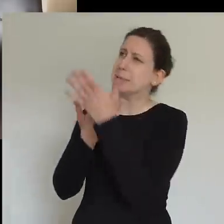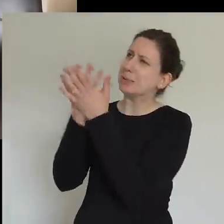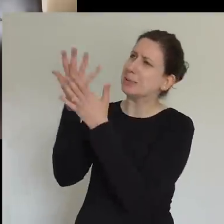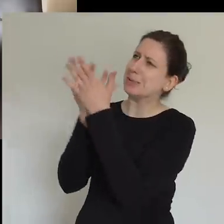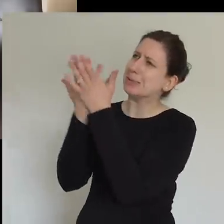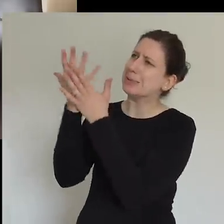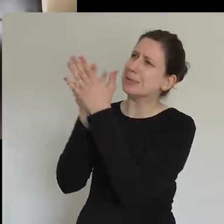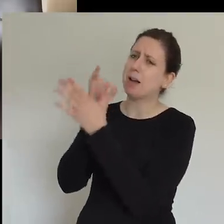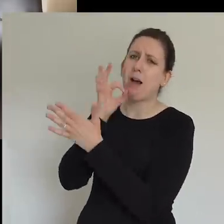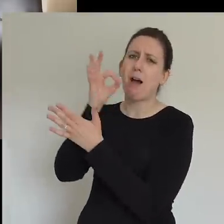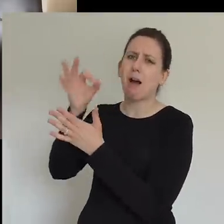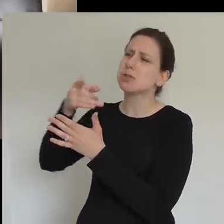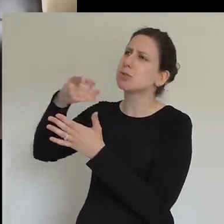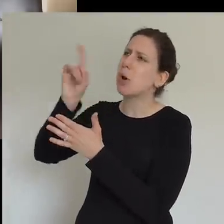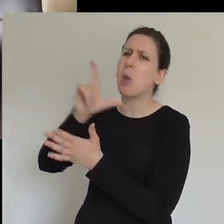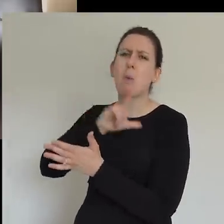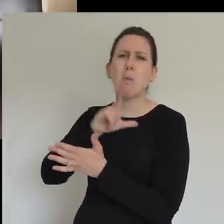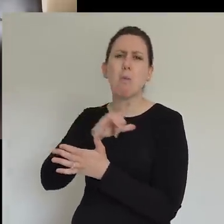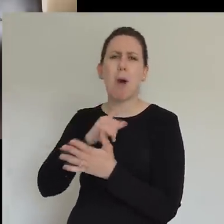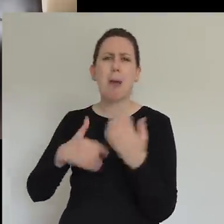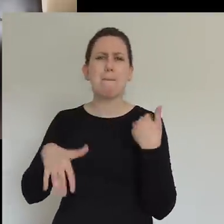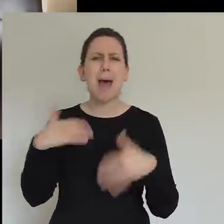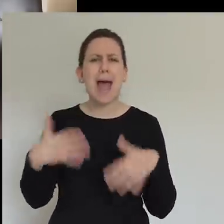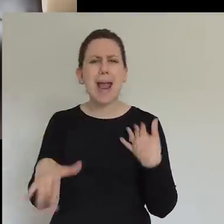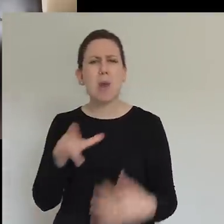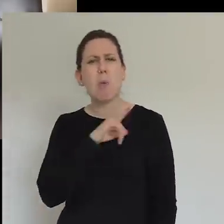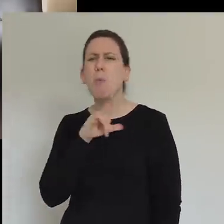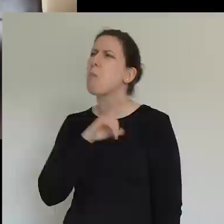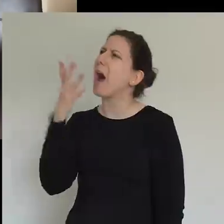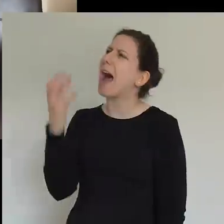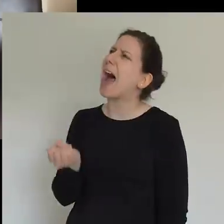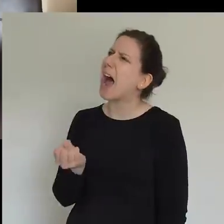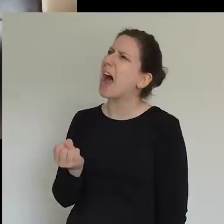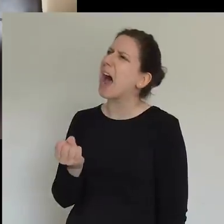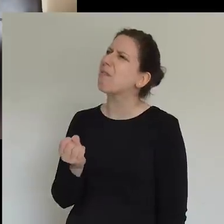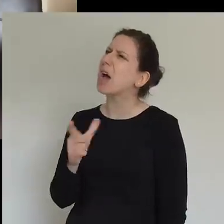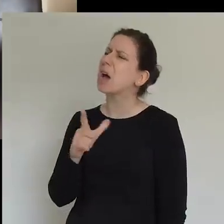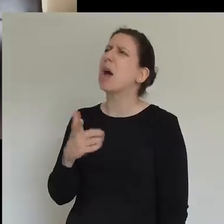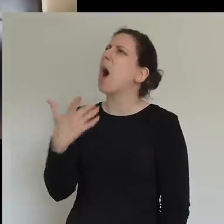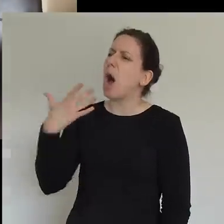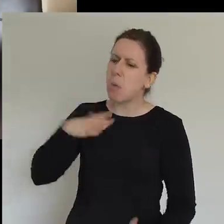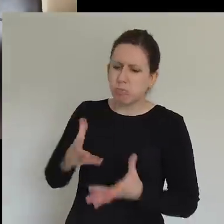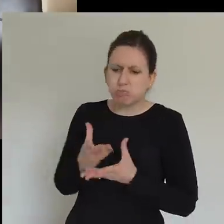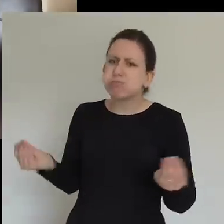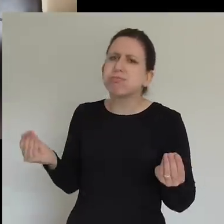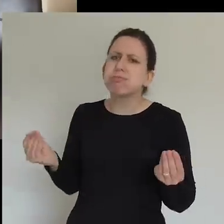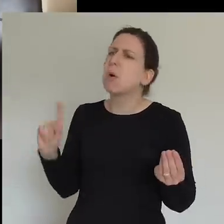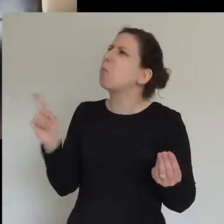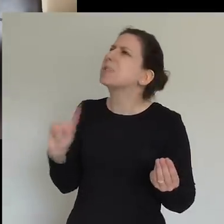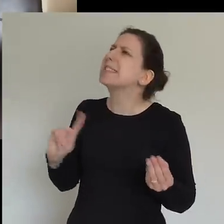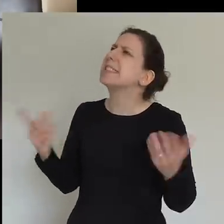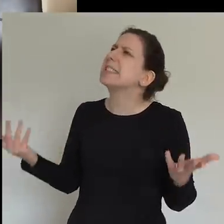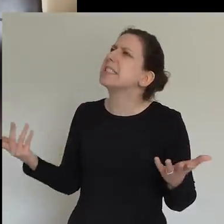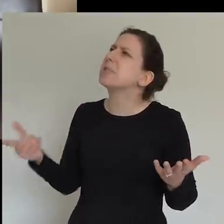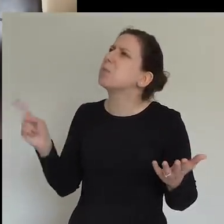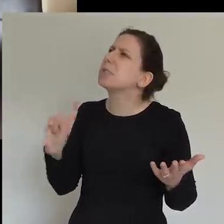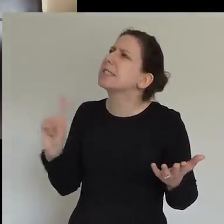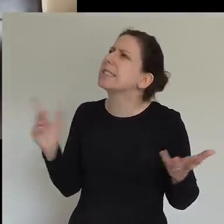got this pain in my back, Lord? I really, why could it, can it just go away? What is it? What is it, Lord? And I just felt at him say to me, it's